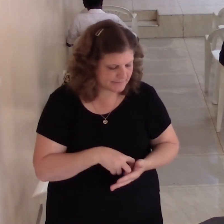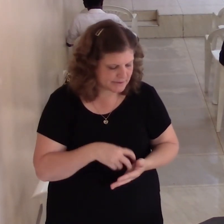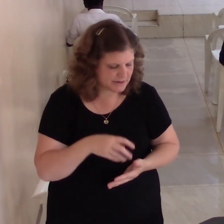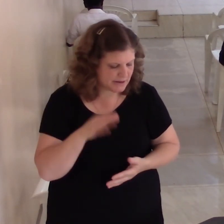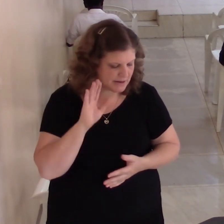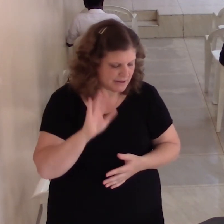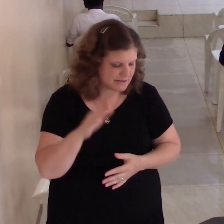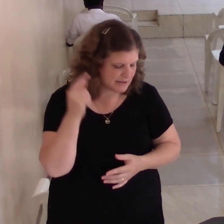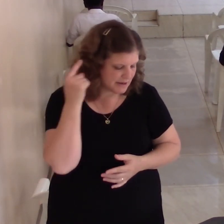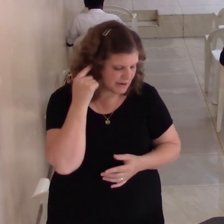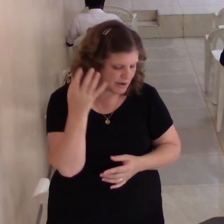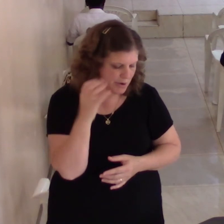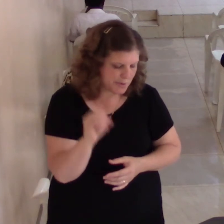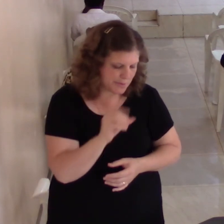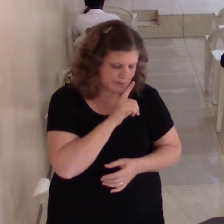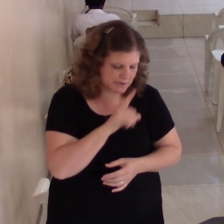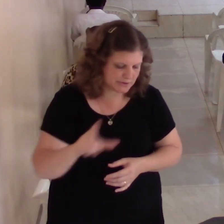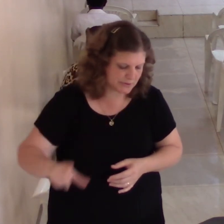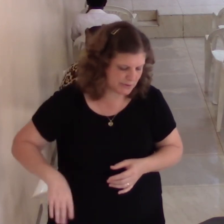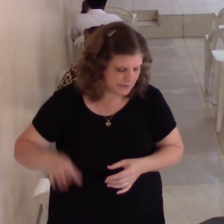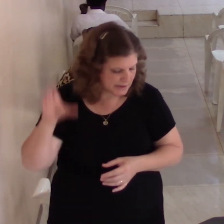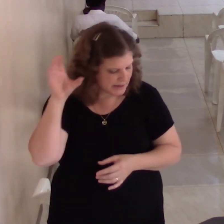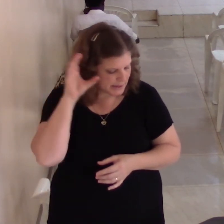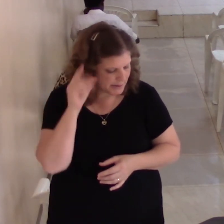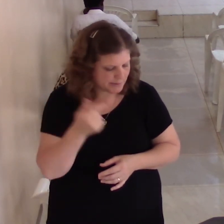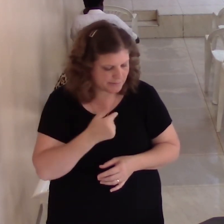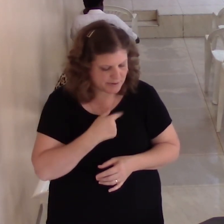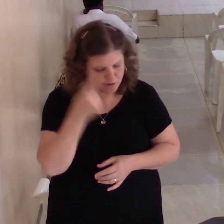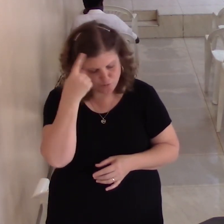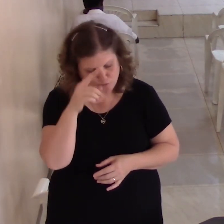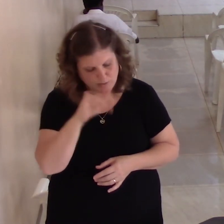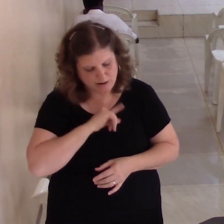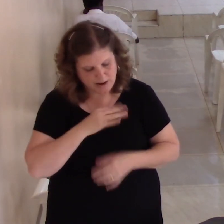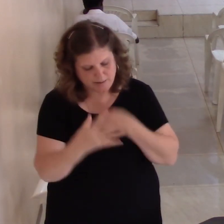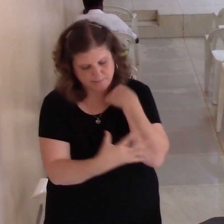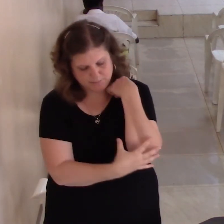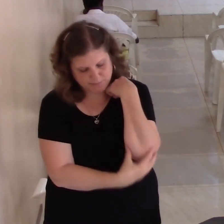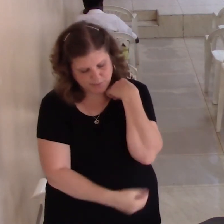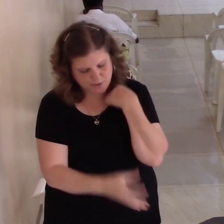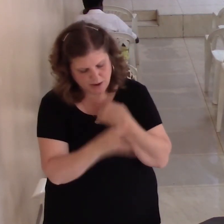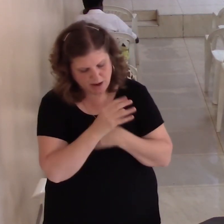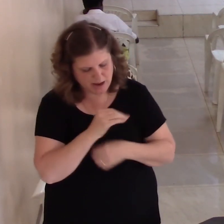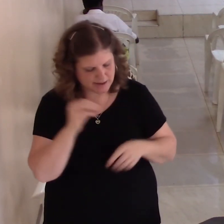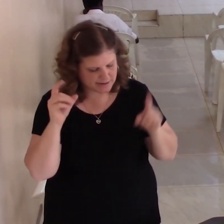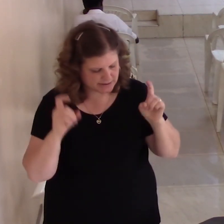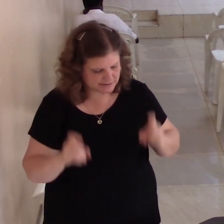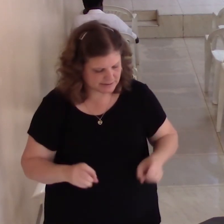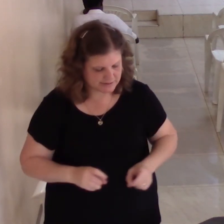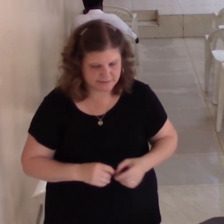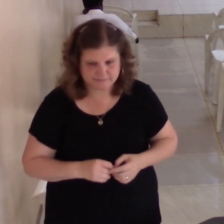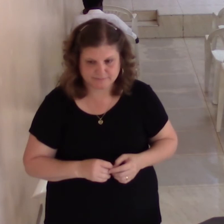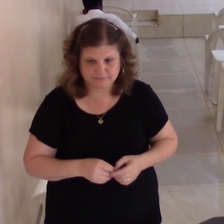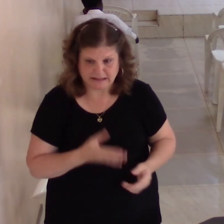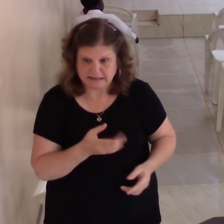down and hear oh Lord hear me cry for you it's almost like you say God just kind of get